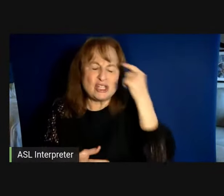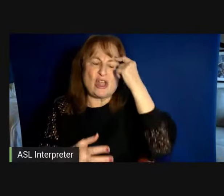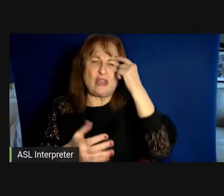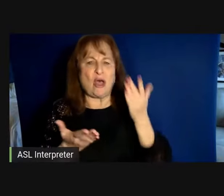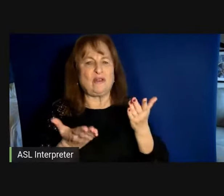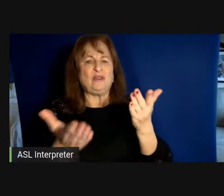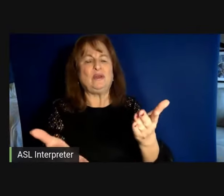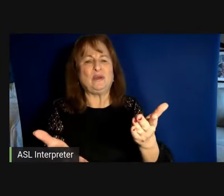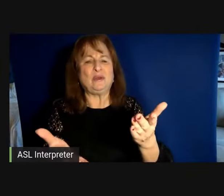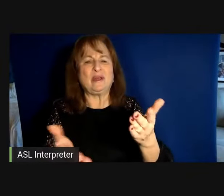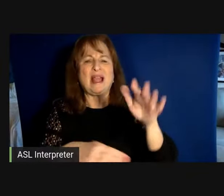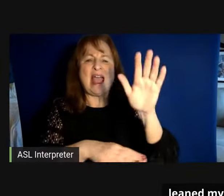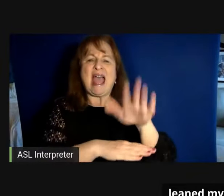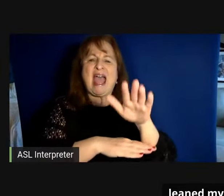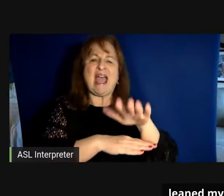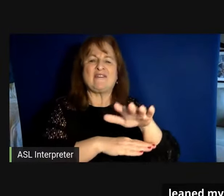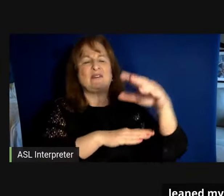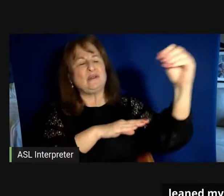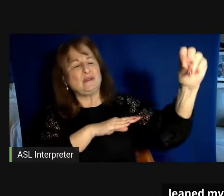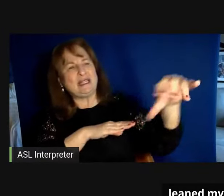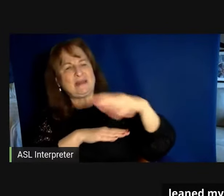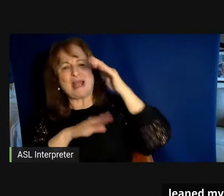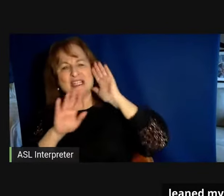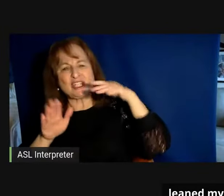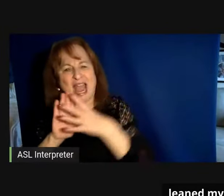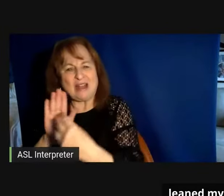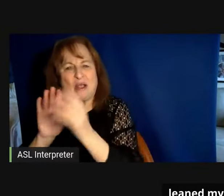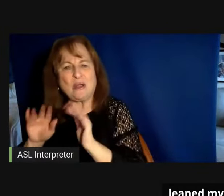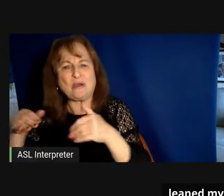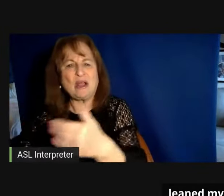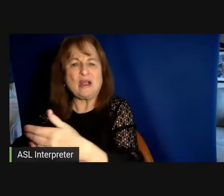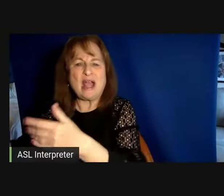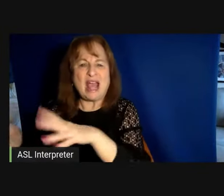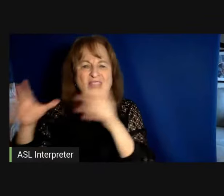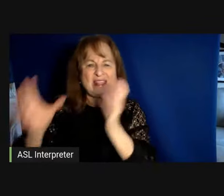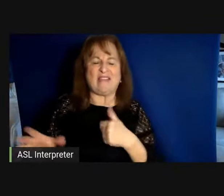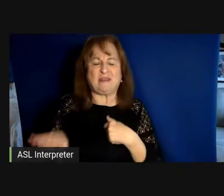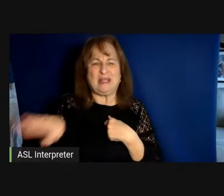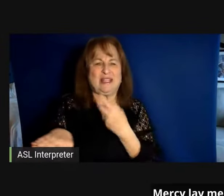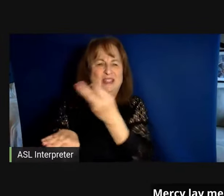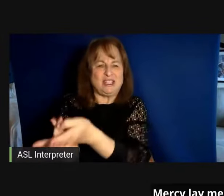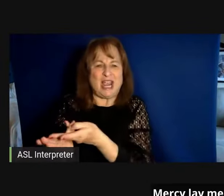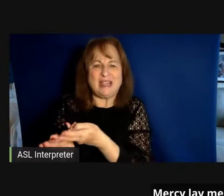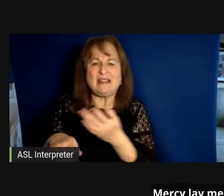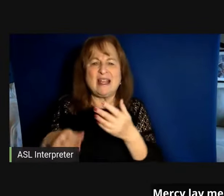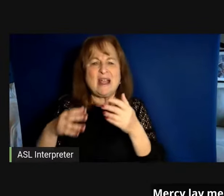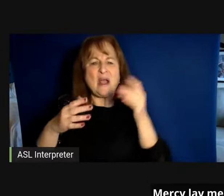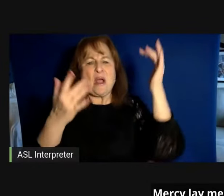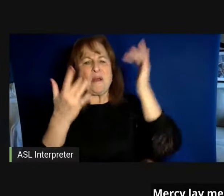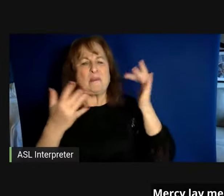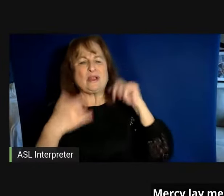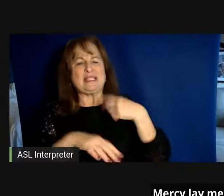thought of you as afternoon leaned my shadow right then left me in the shade mercy lay me